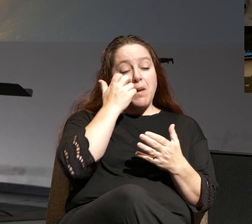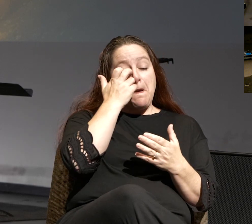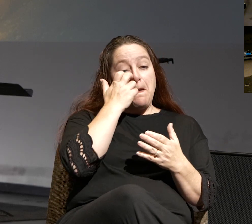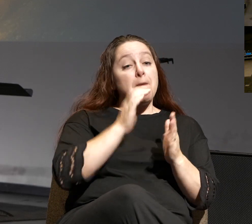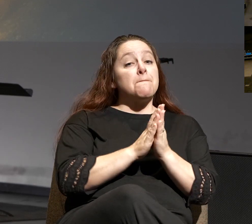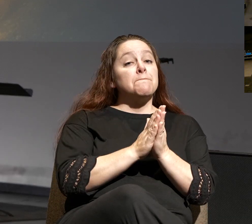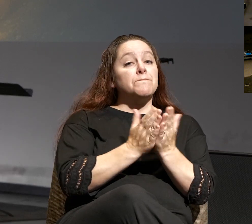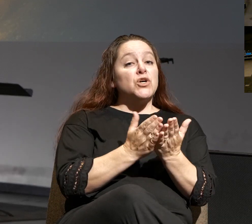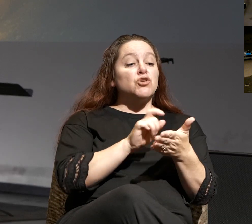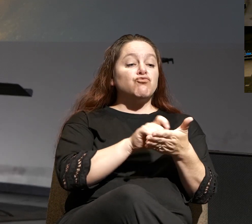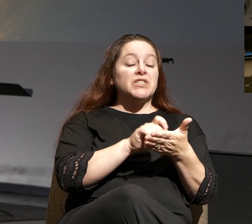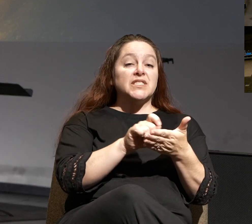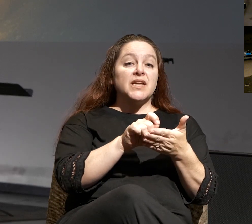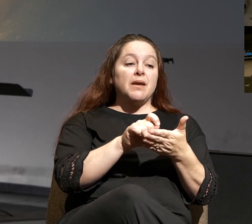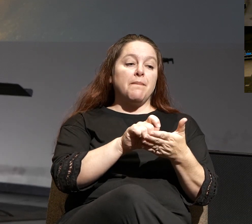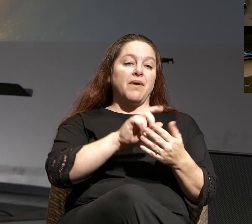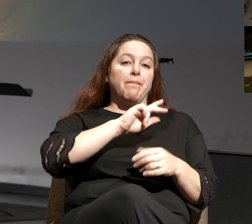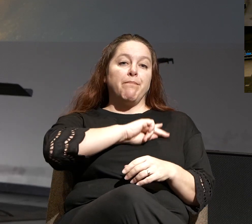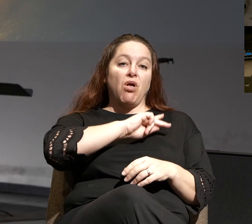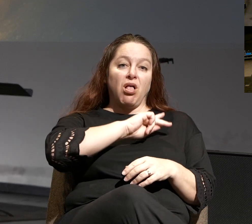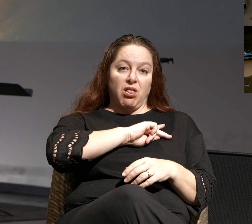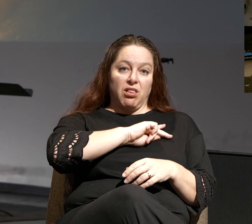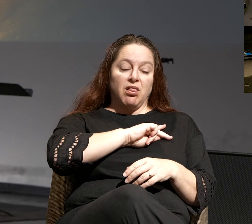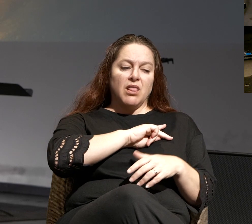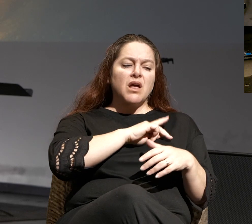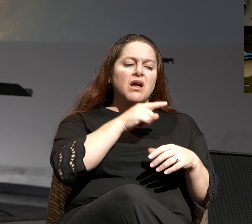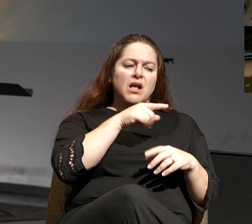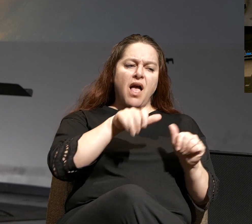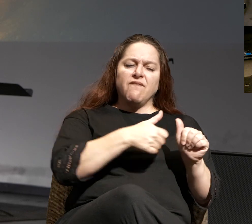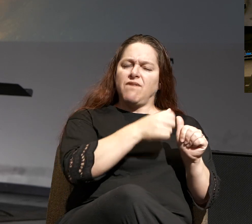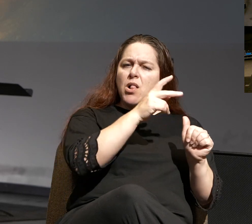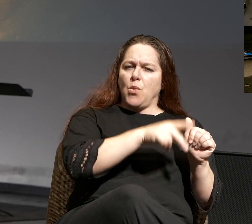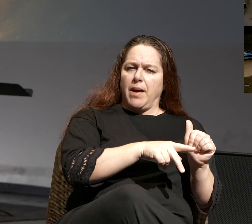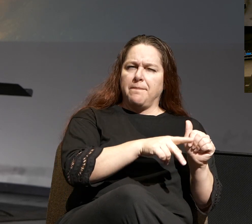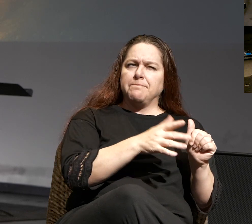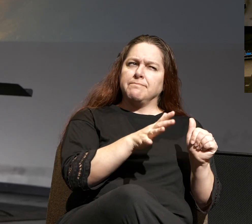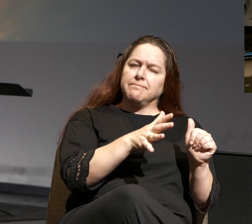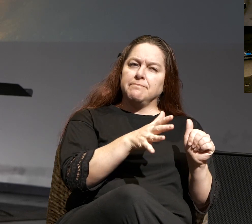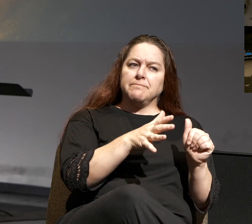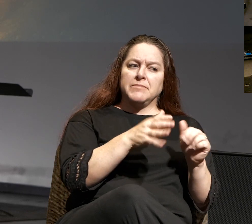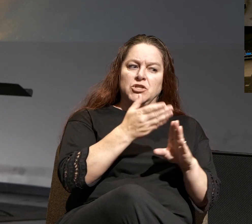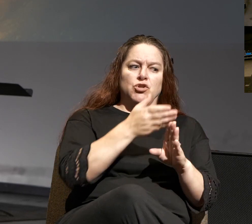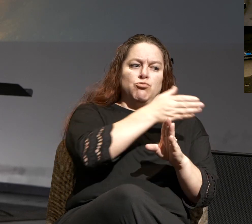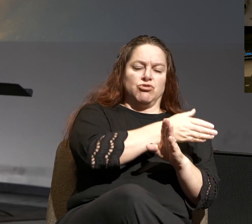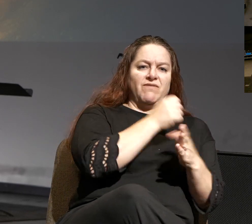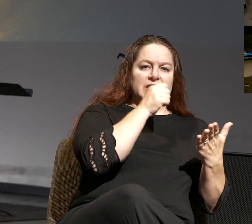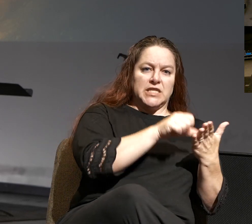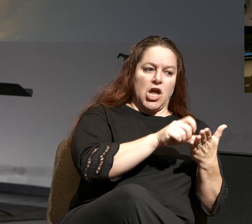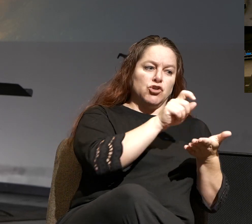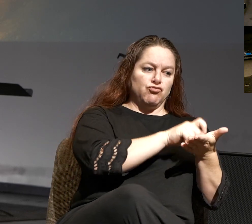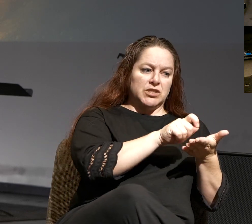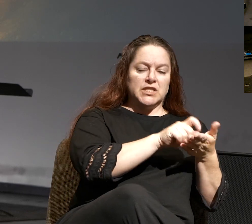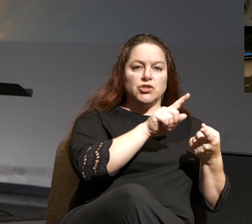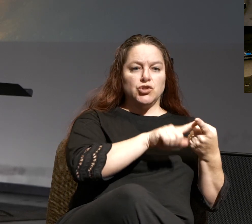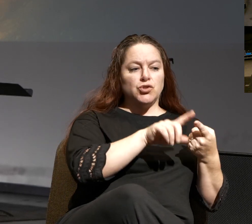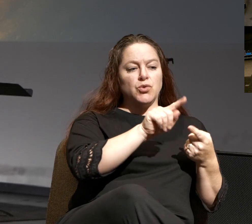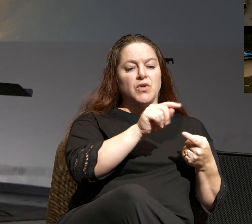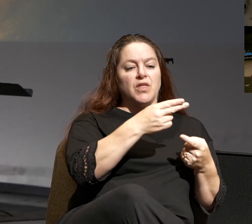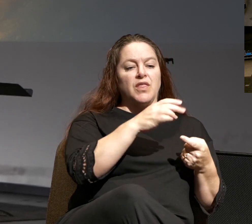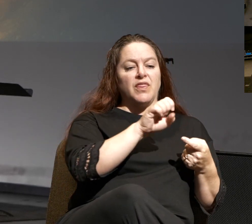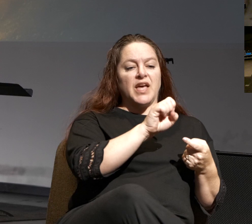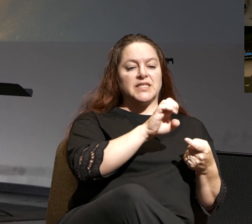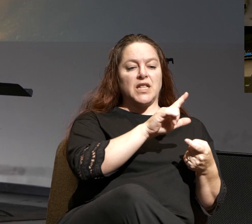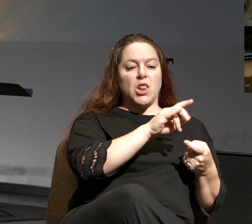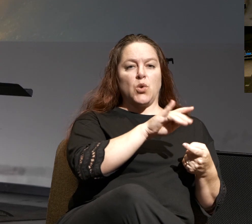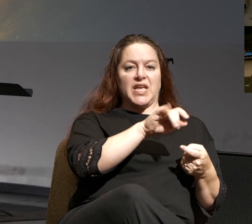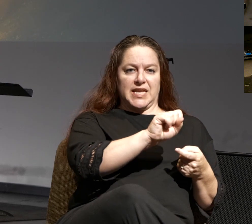a book written by the Apostle Paul as a follow-up of sorts to a previous letter he had written to the Thessalonians less